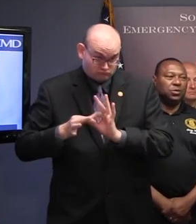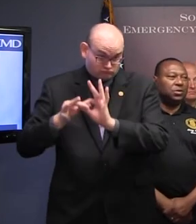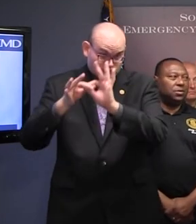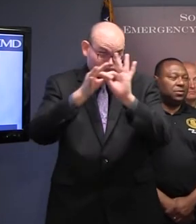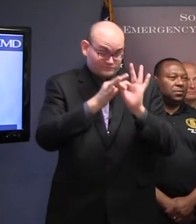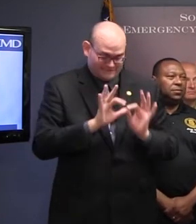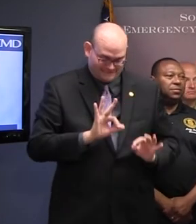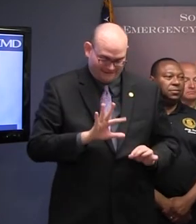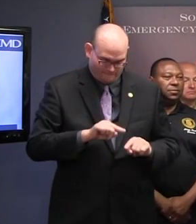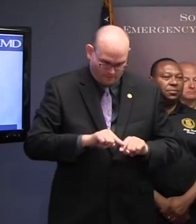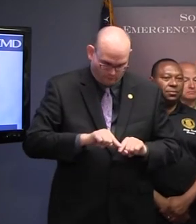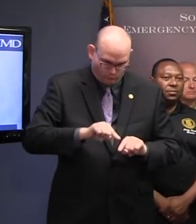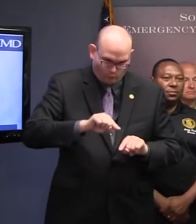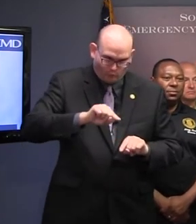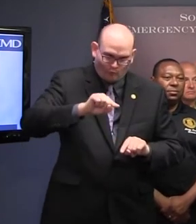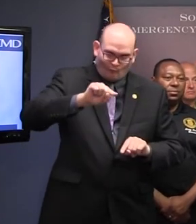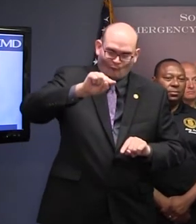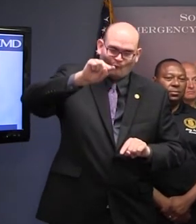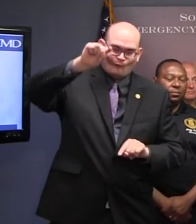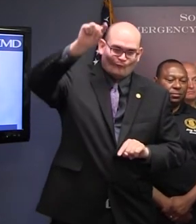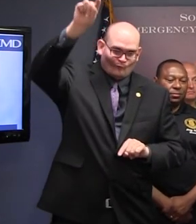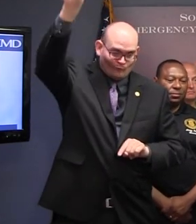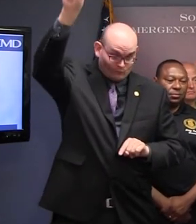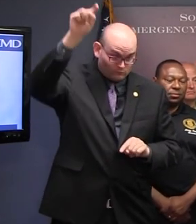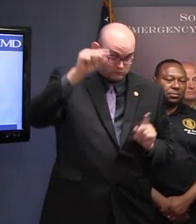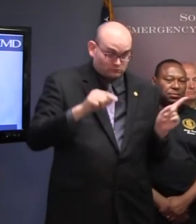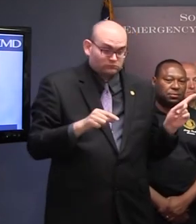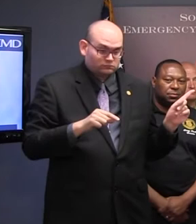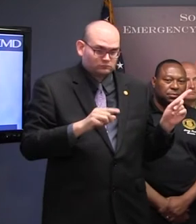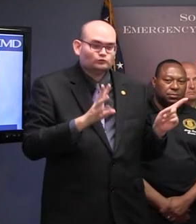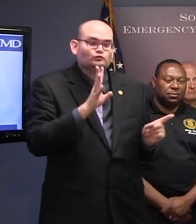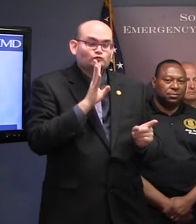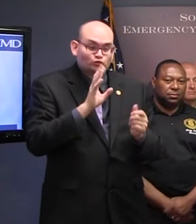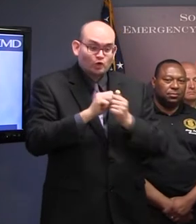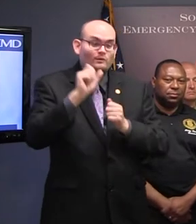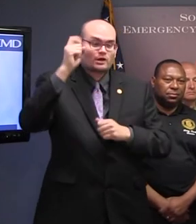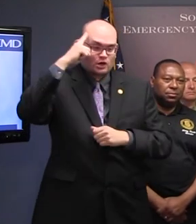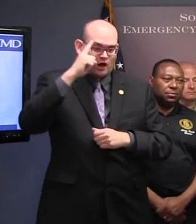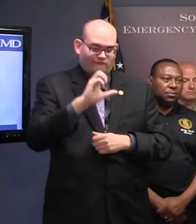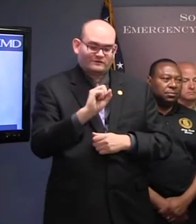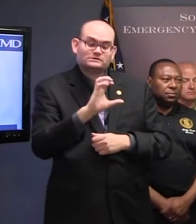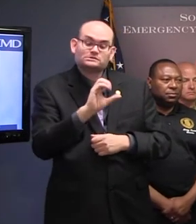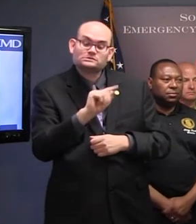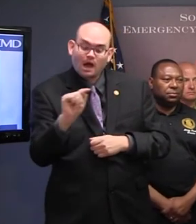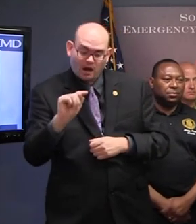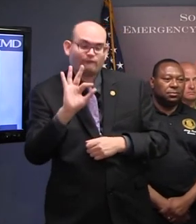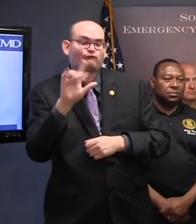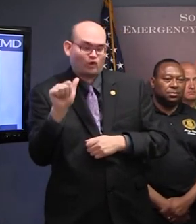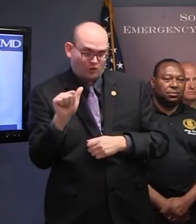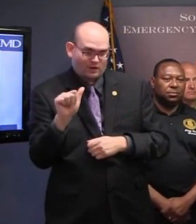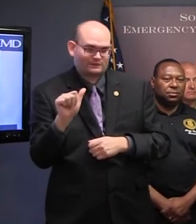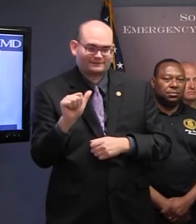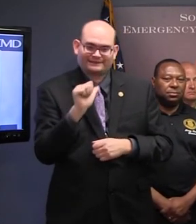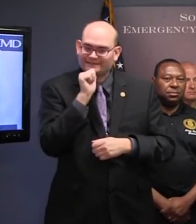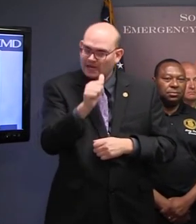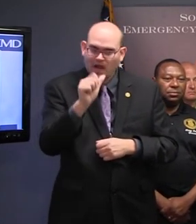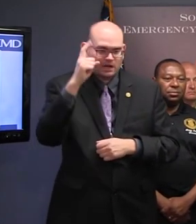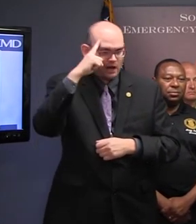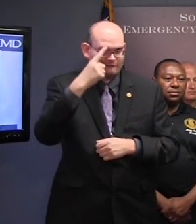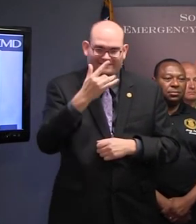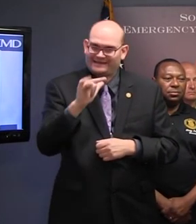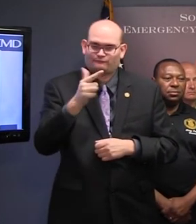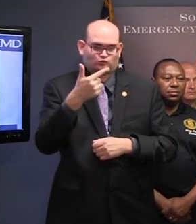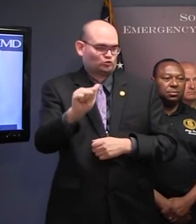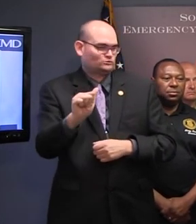with Gloria and George? I've talked to Governor Scott. I've not talked to Governor Deal. But I know there's been a lot of communication